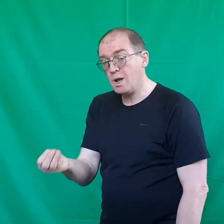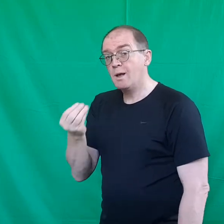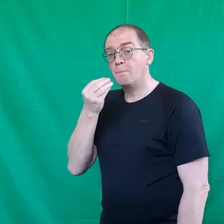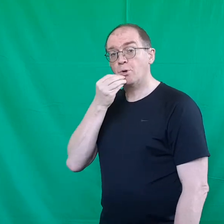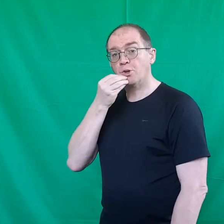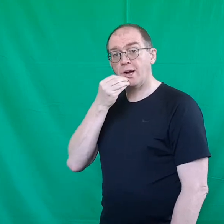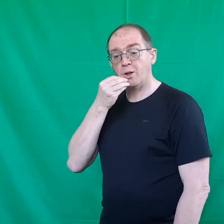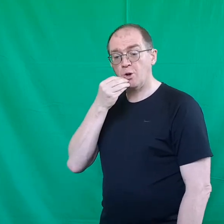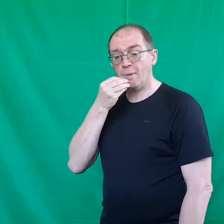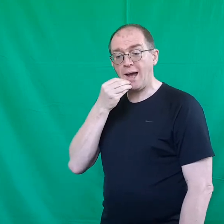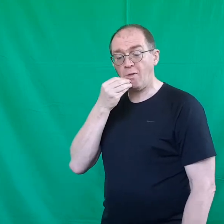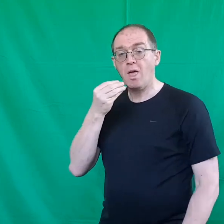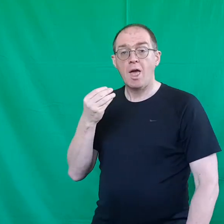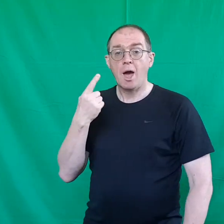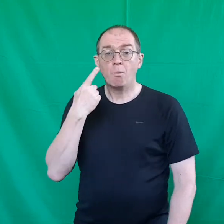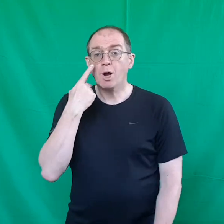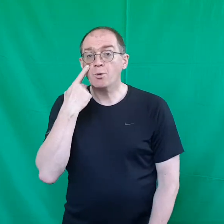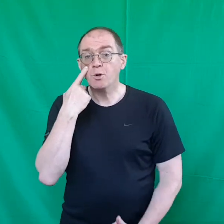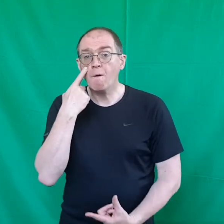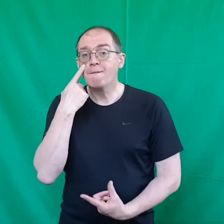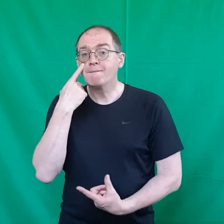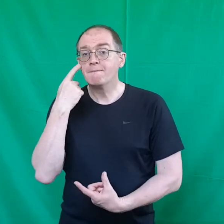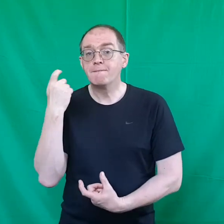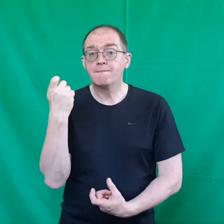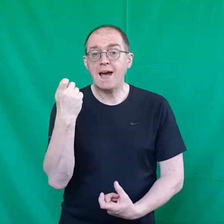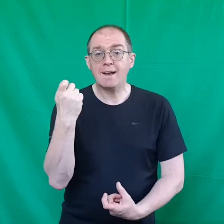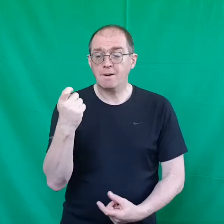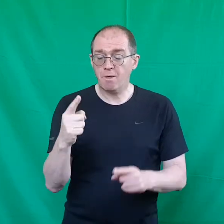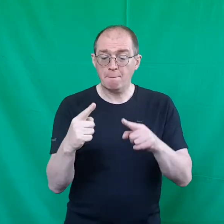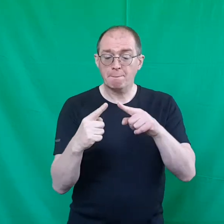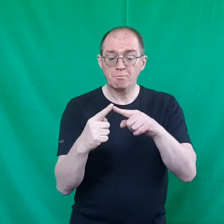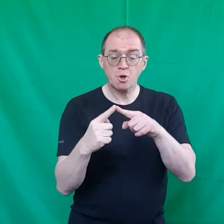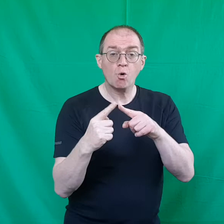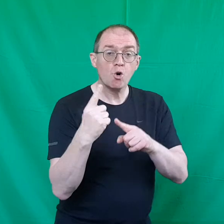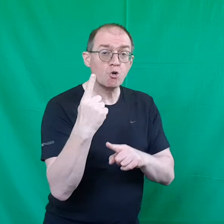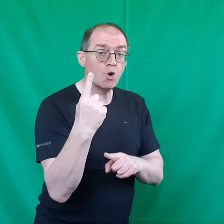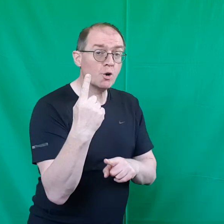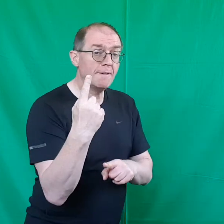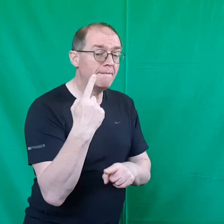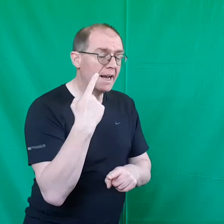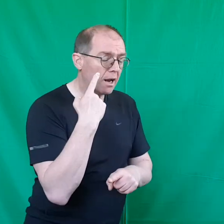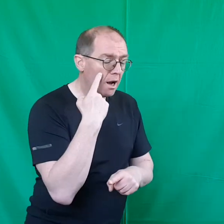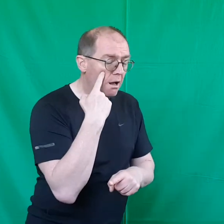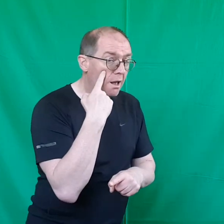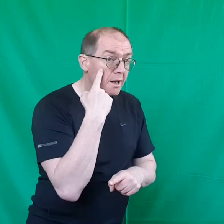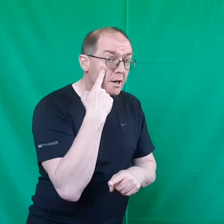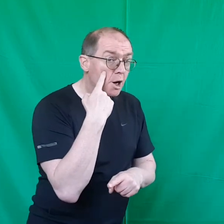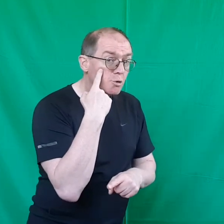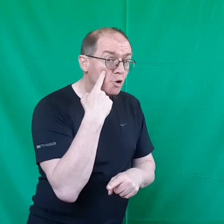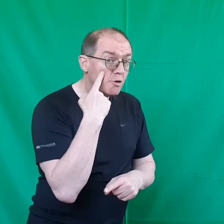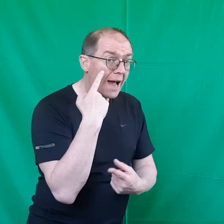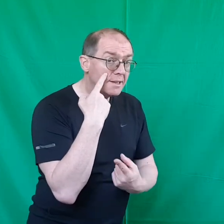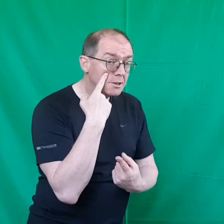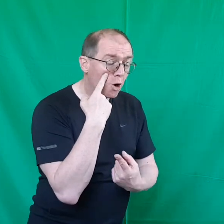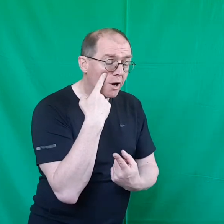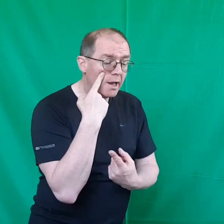putting it in your mouth and we're going to bang them just cross your finger it goes on your eye socket